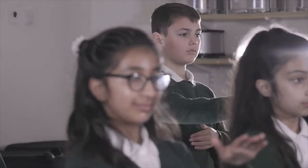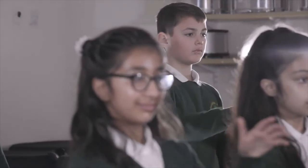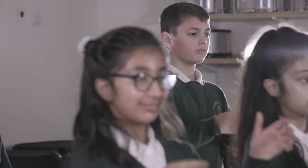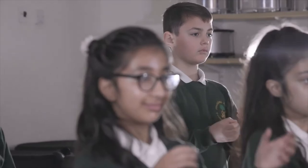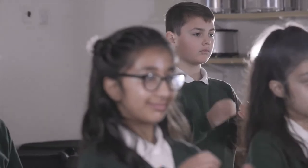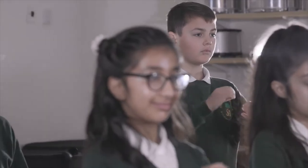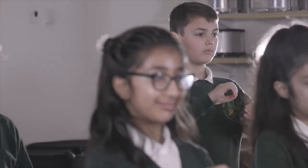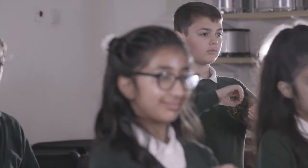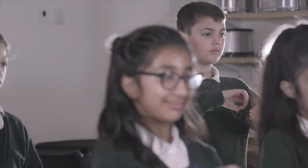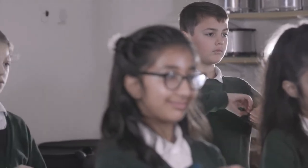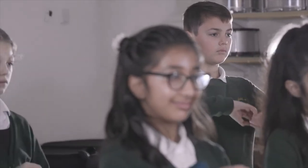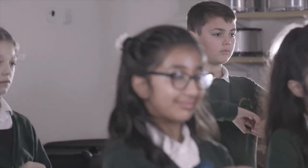bright